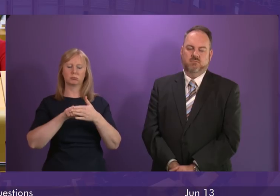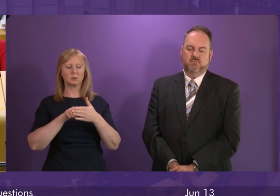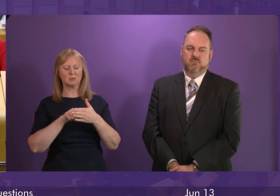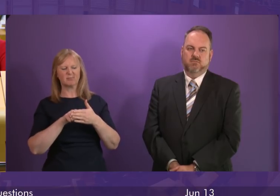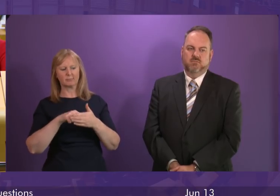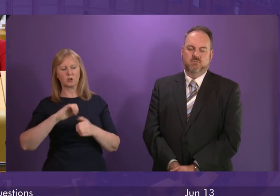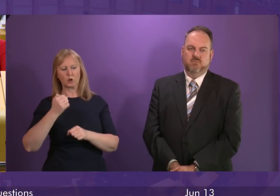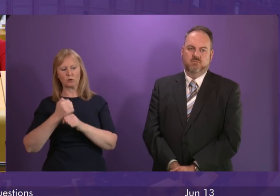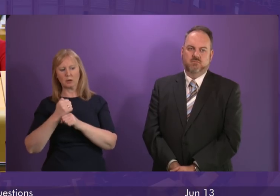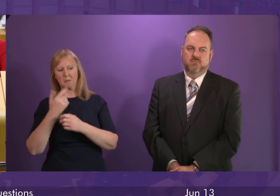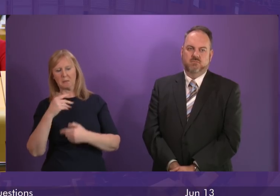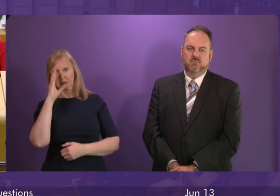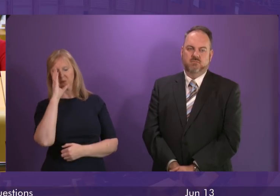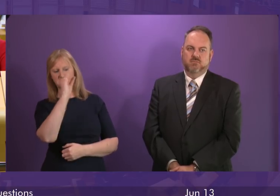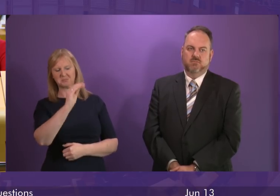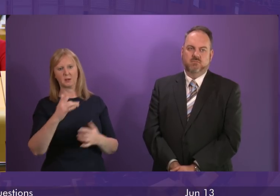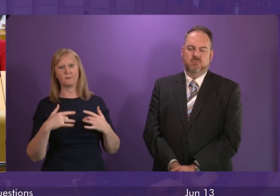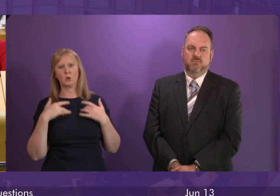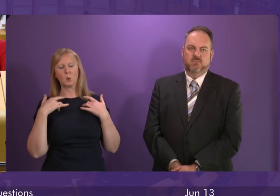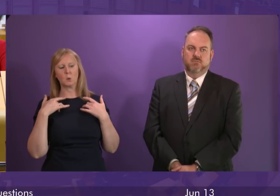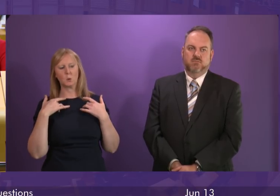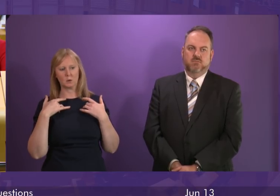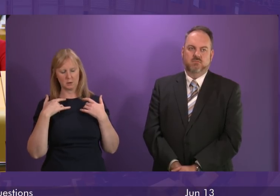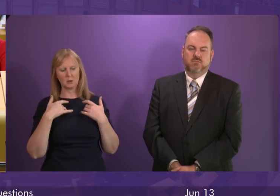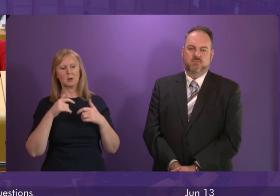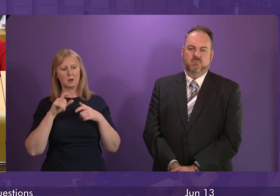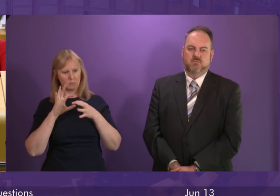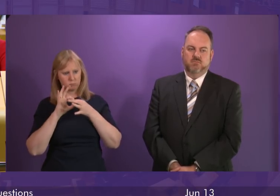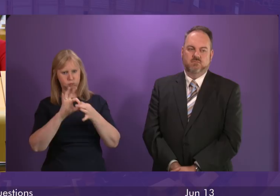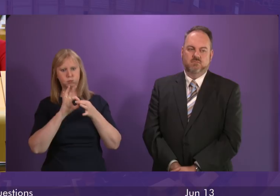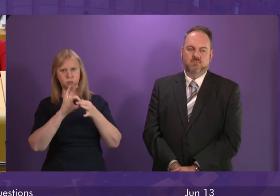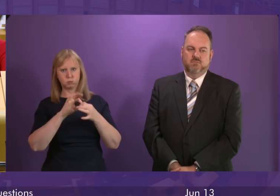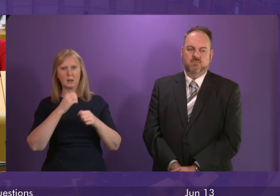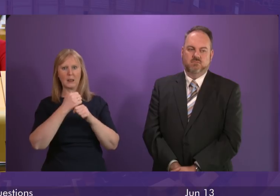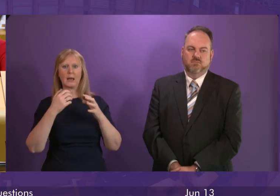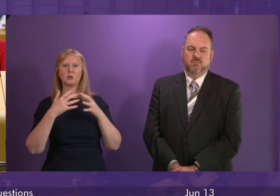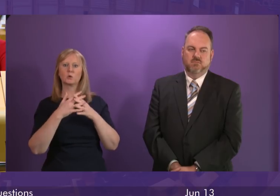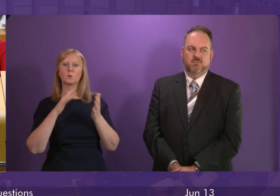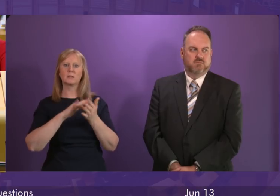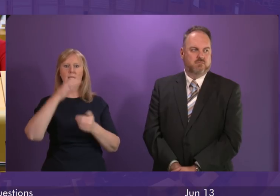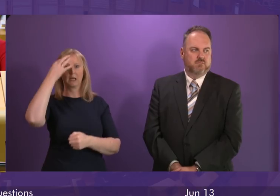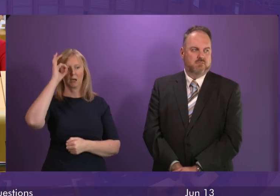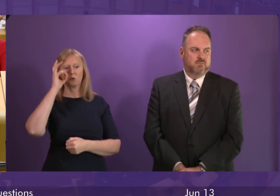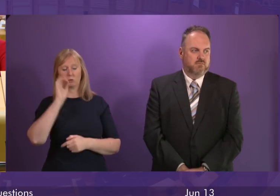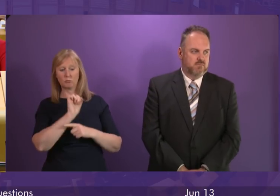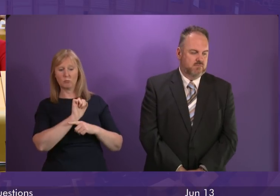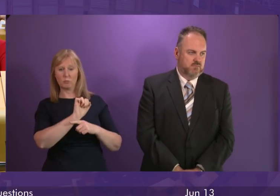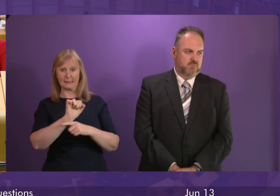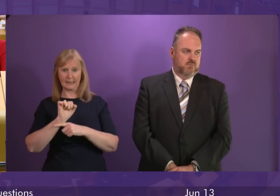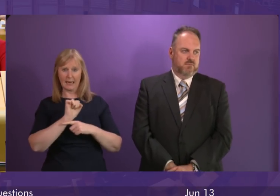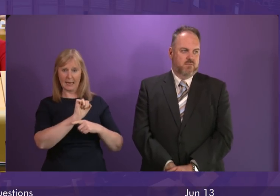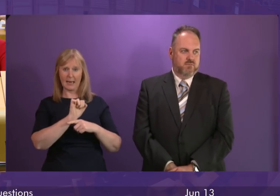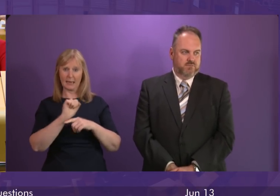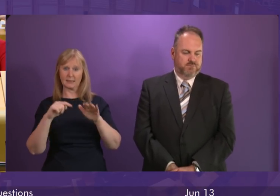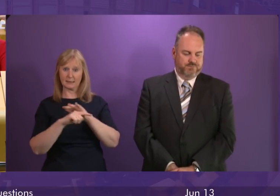has made its views known on this. We have worked and will continue to work with Glasgow City Council to protect asylum